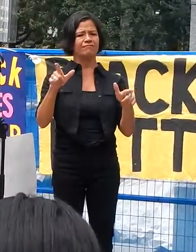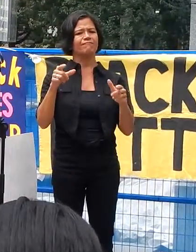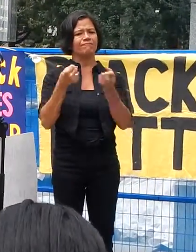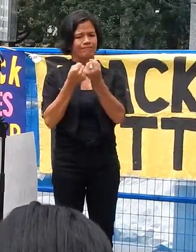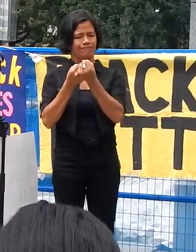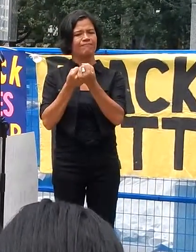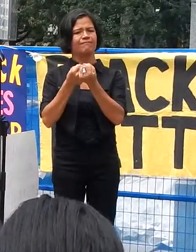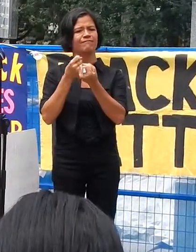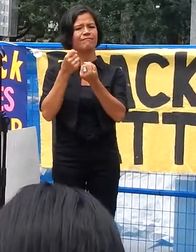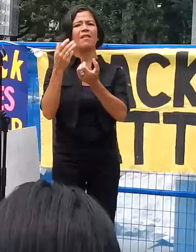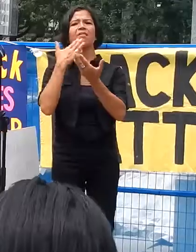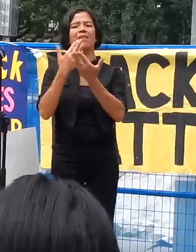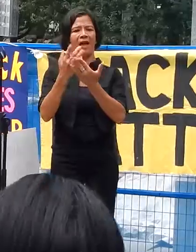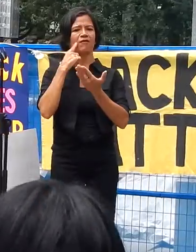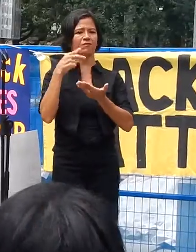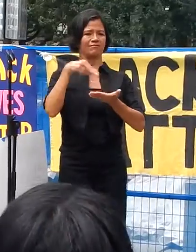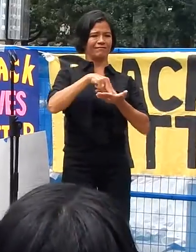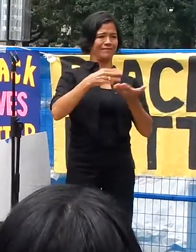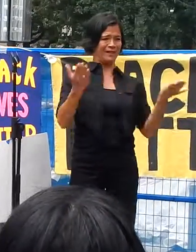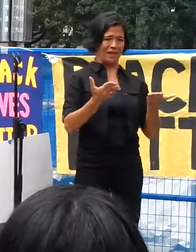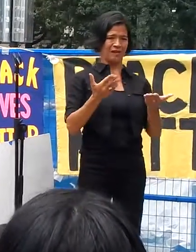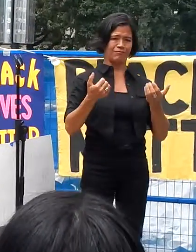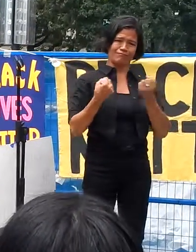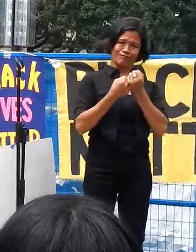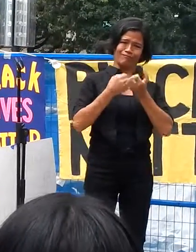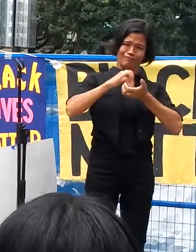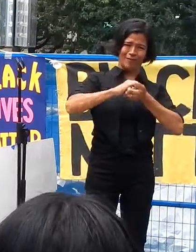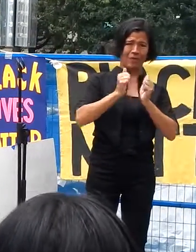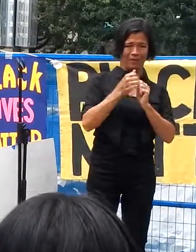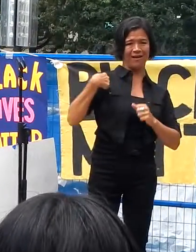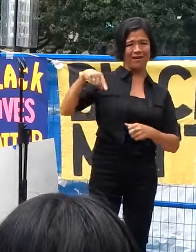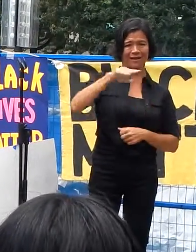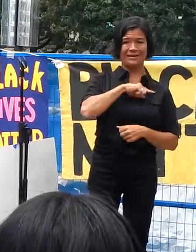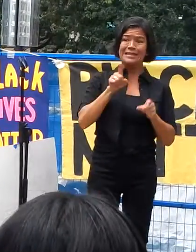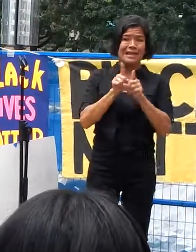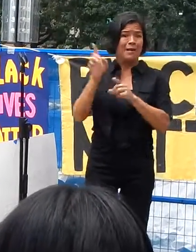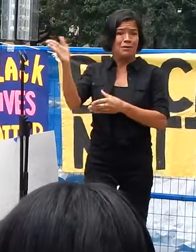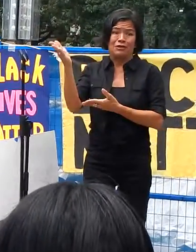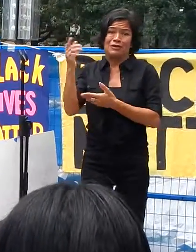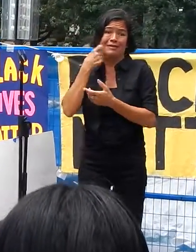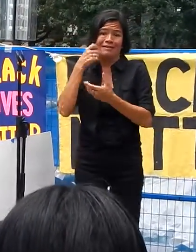This movement will continue. Honestly, like she said,